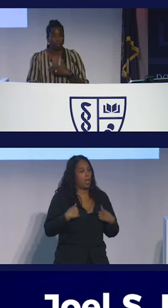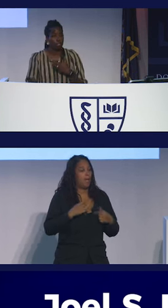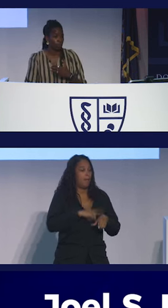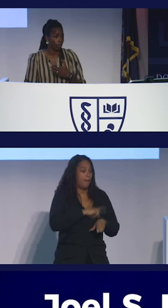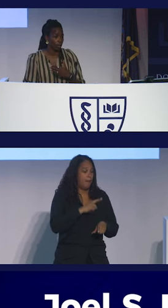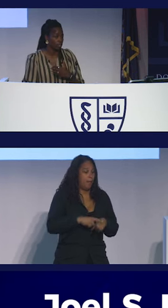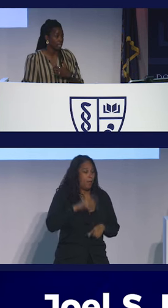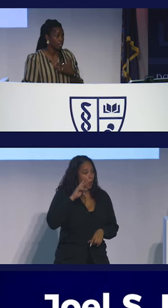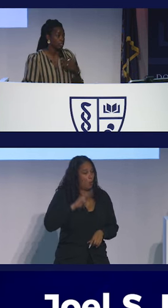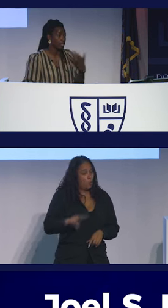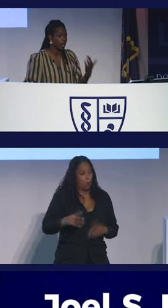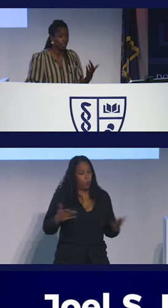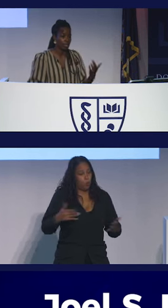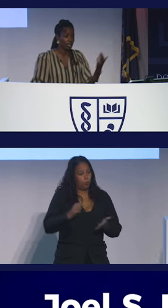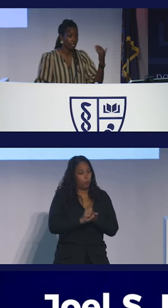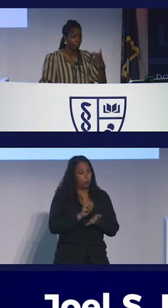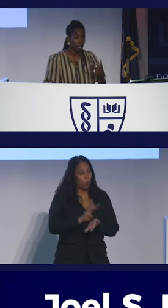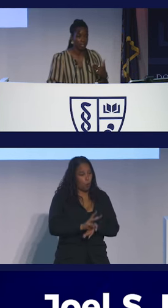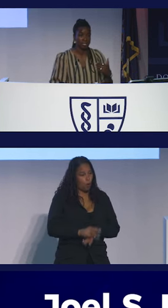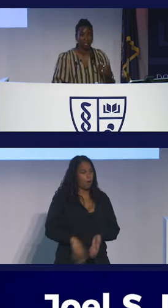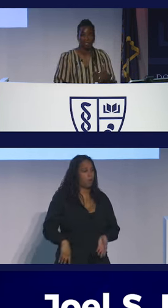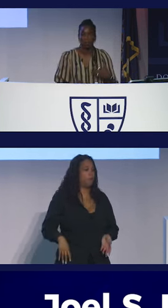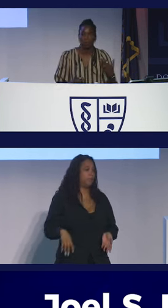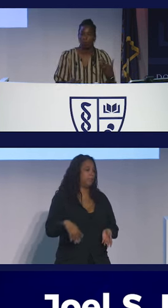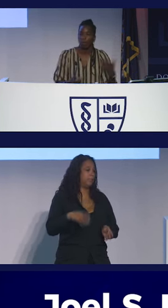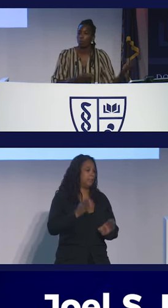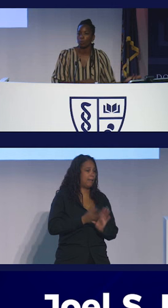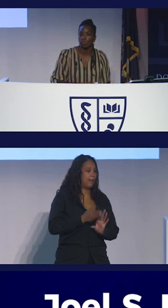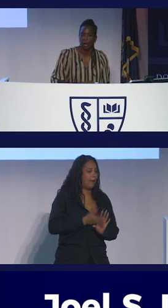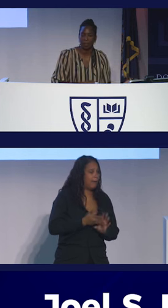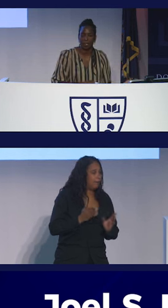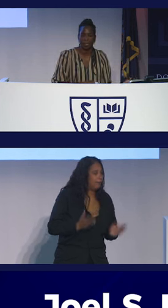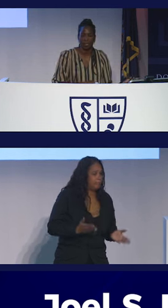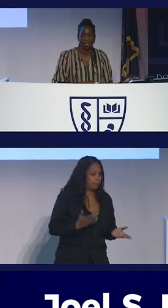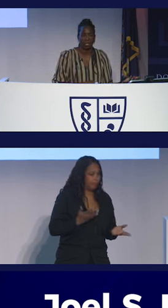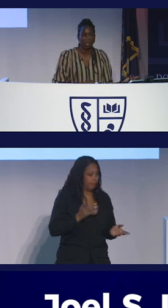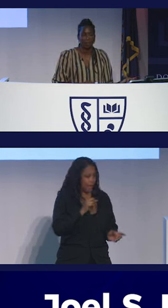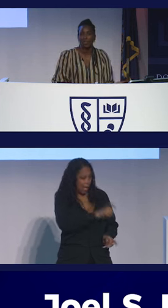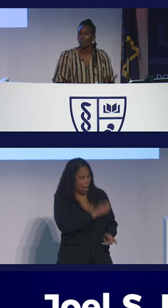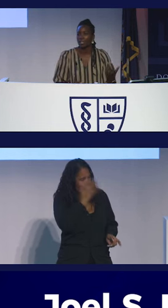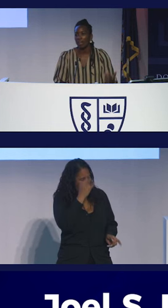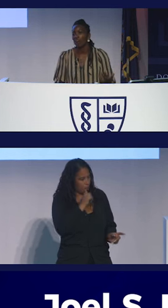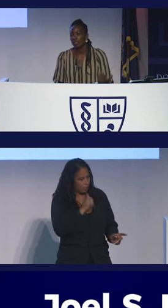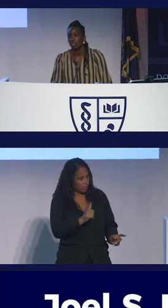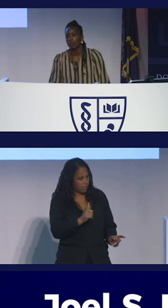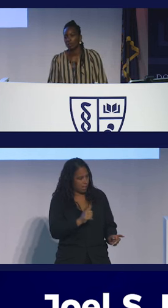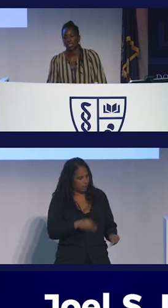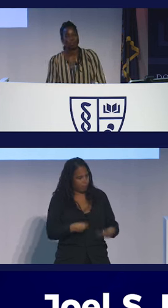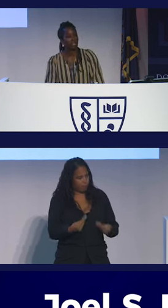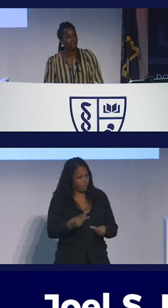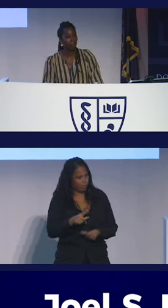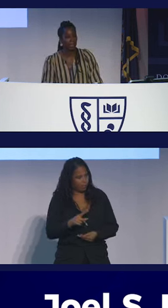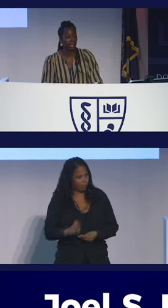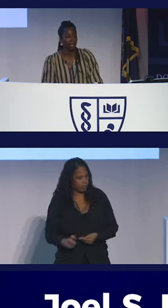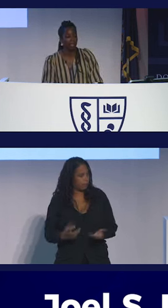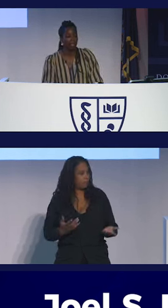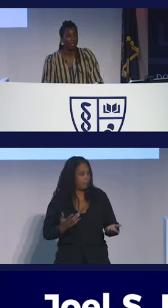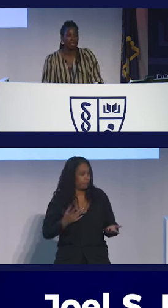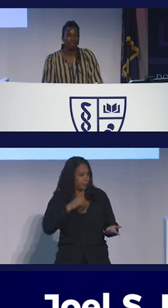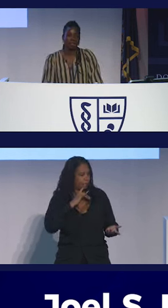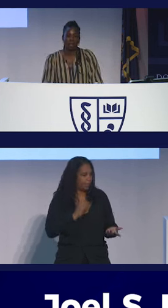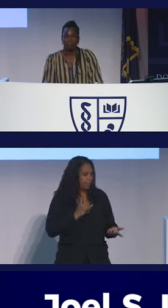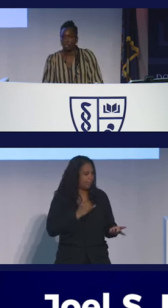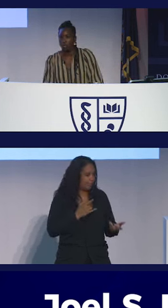social workers and psychiatrists in the inpatient setting and said well why don't you prescribe this? Well it's really hard to do. It's really complicated.